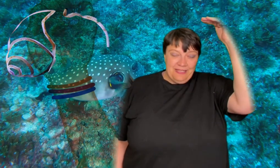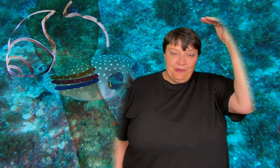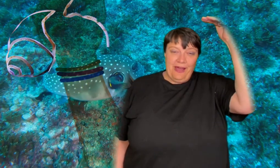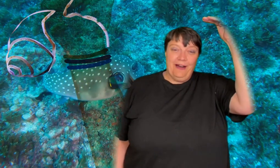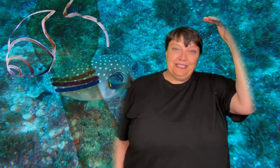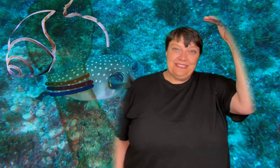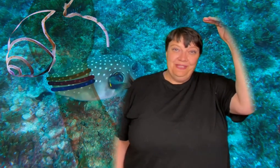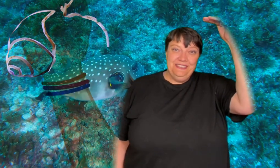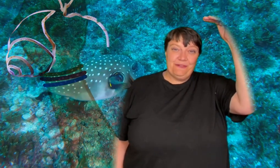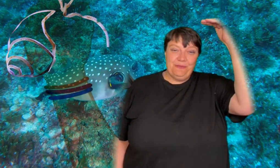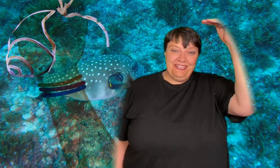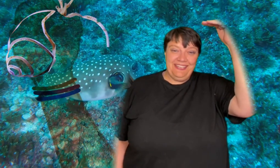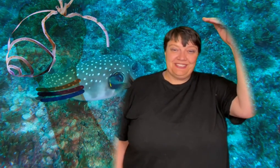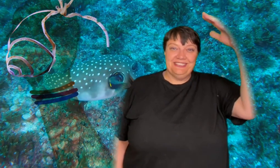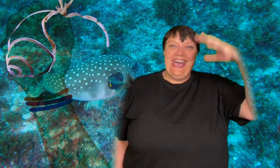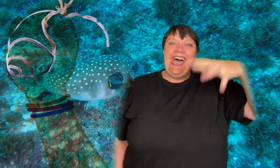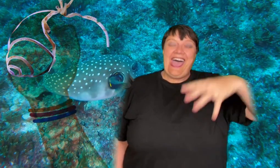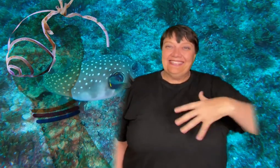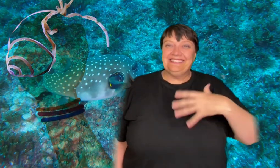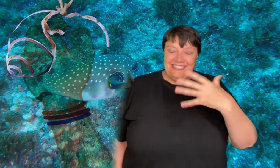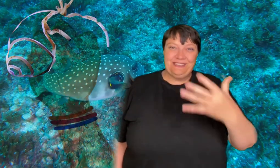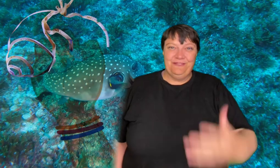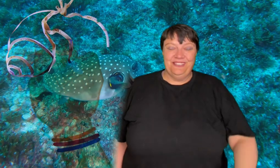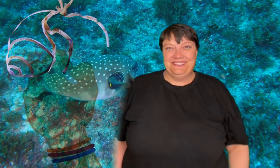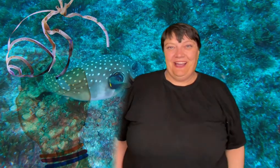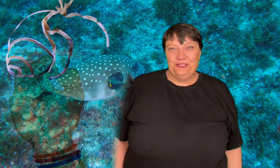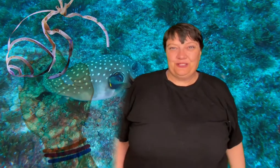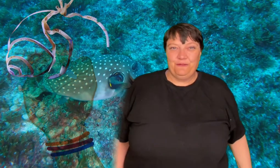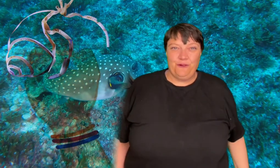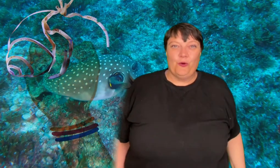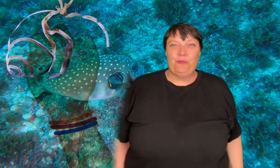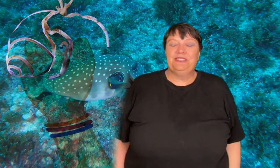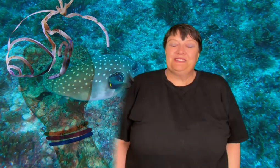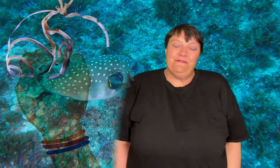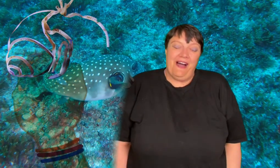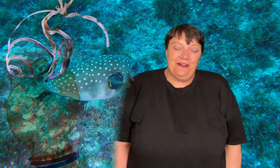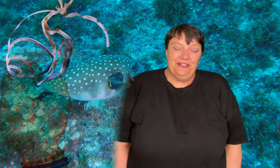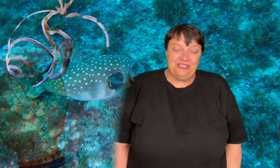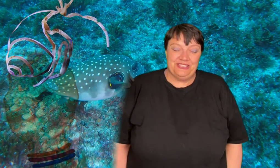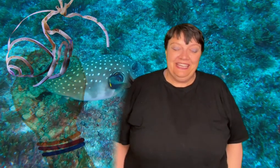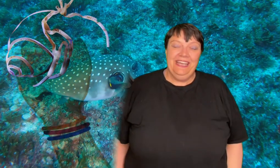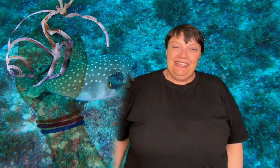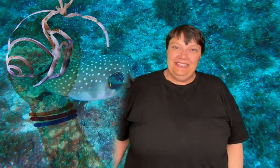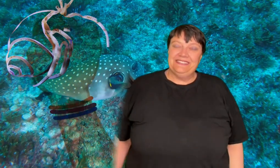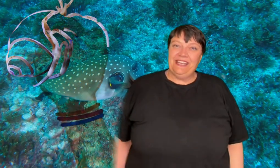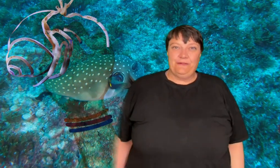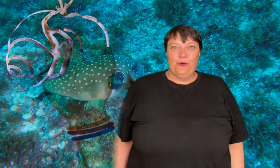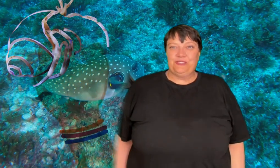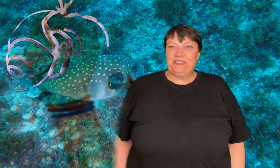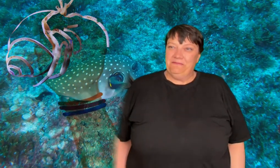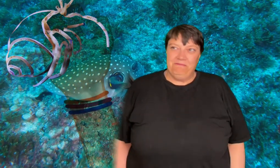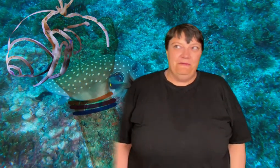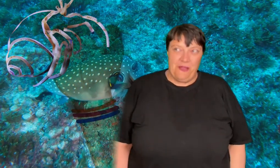carry them around as a means of protection as they traverse the ocean floor because the fire urchin is